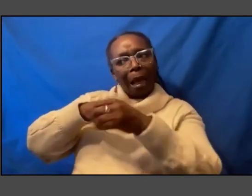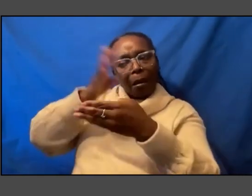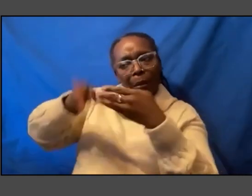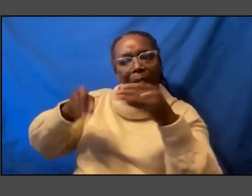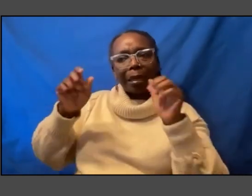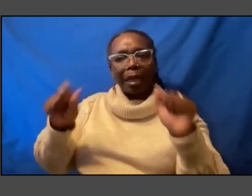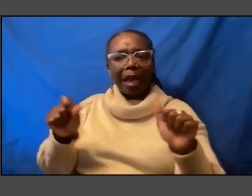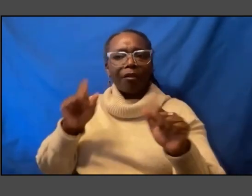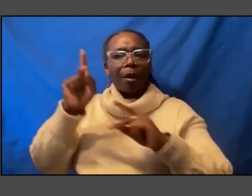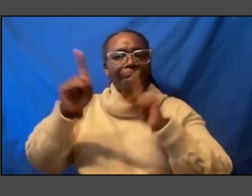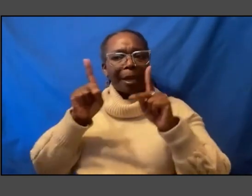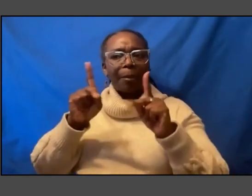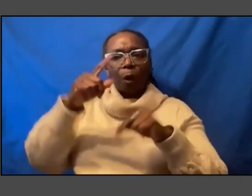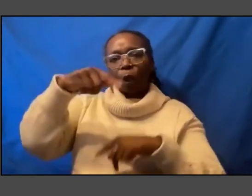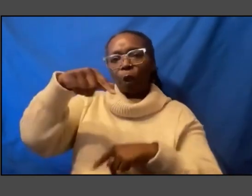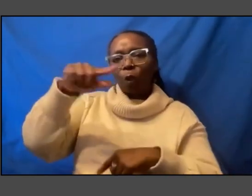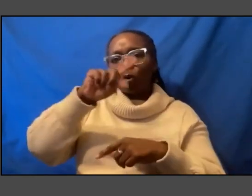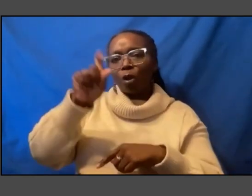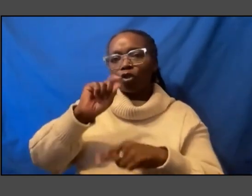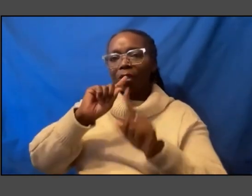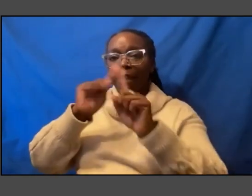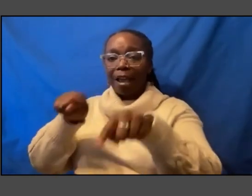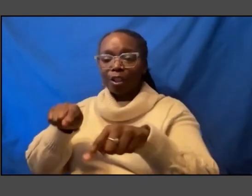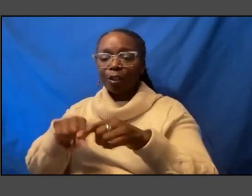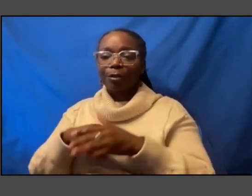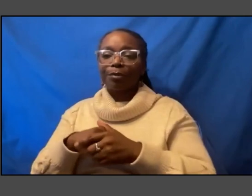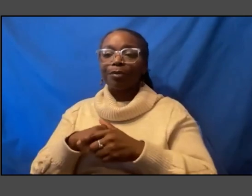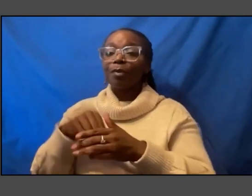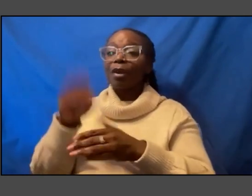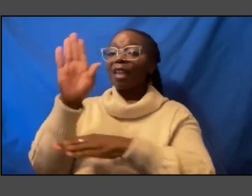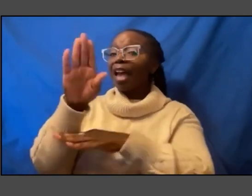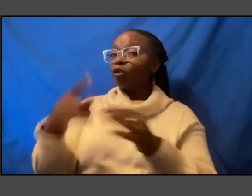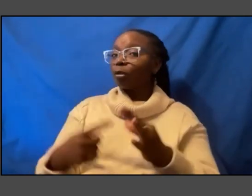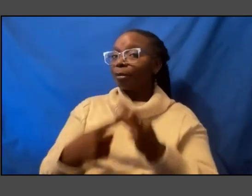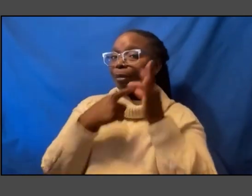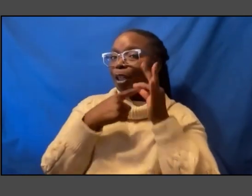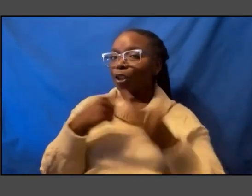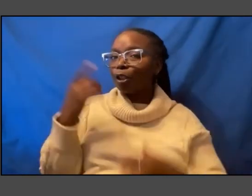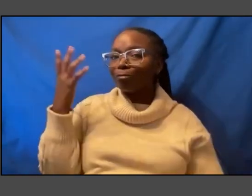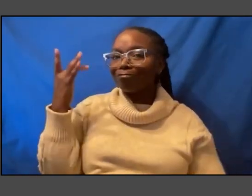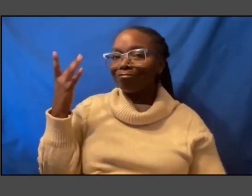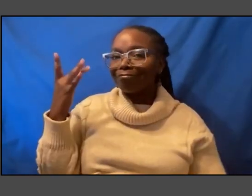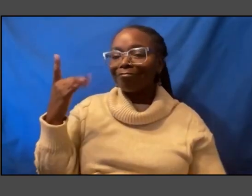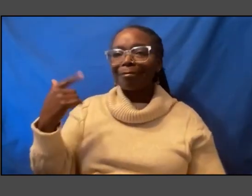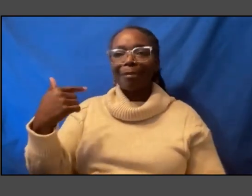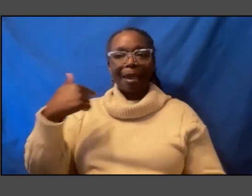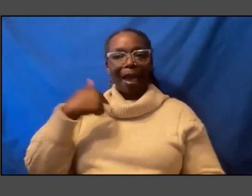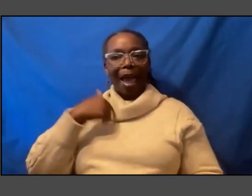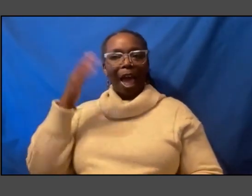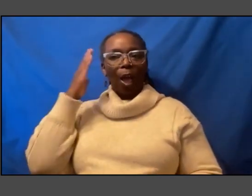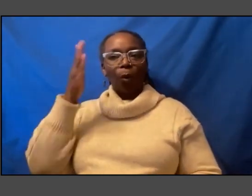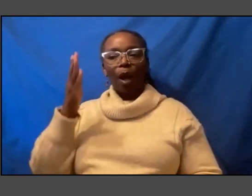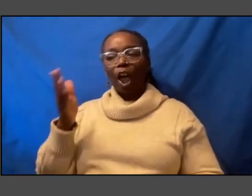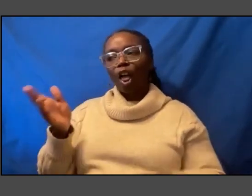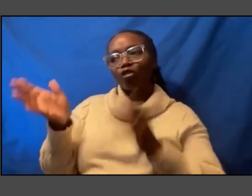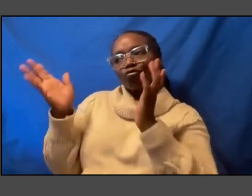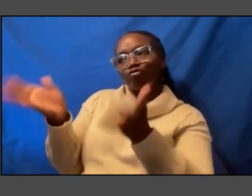this afternoon is special because I am going to be in conversation with the great Lonnie